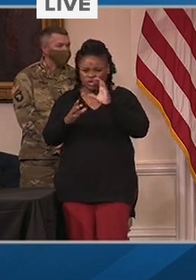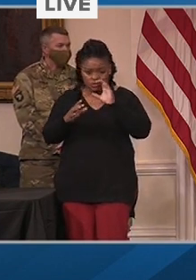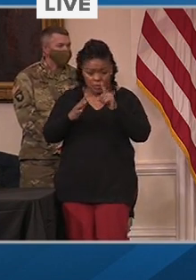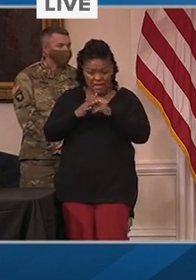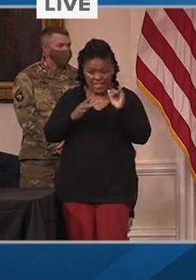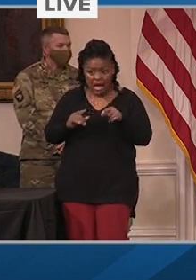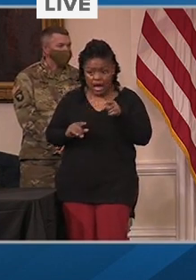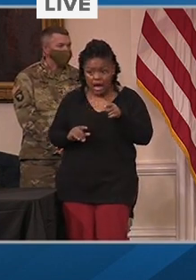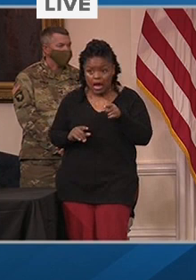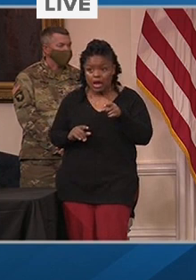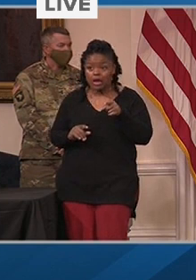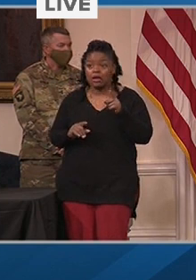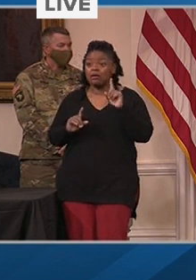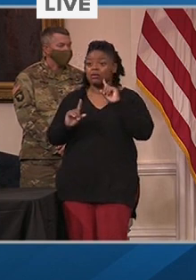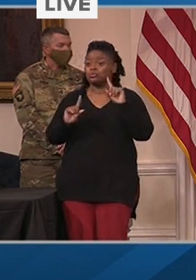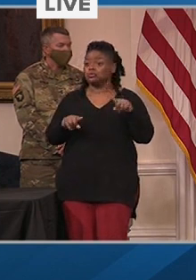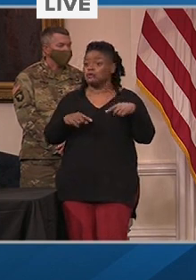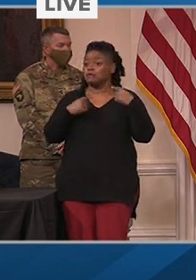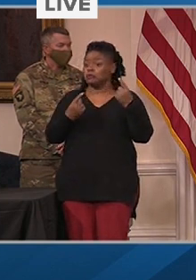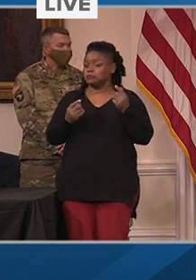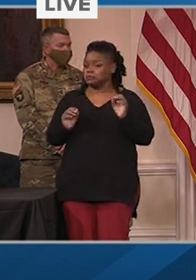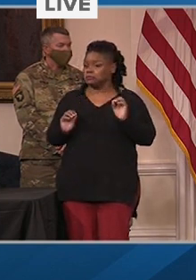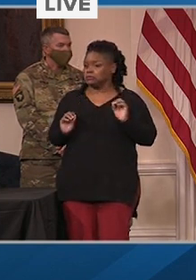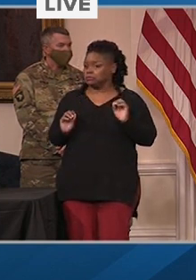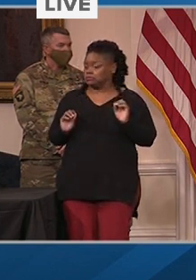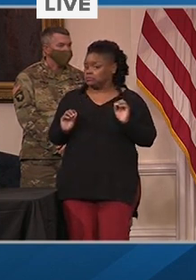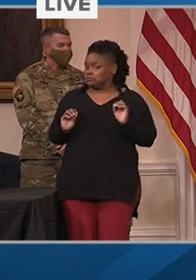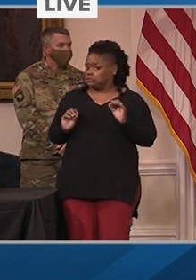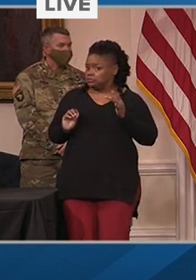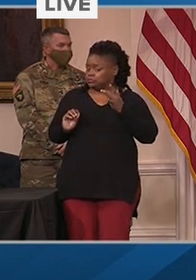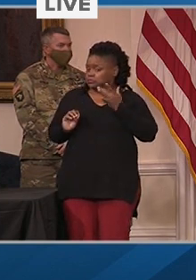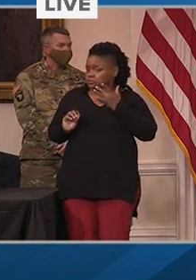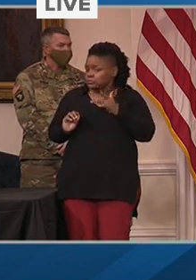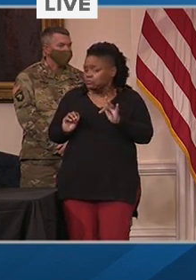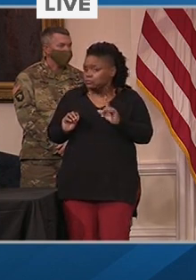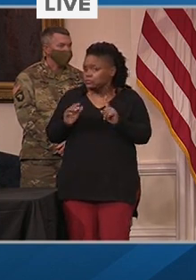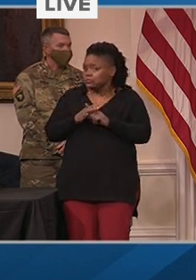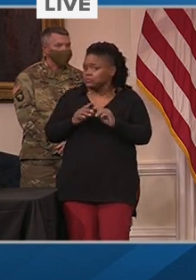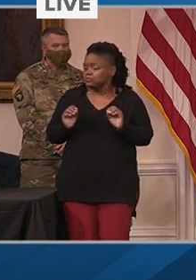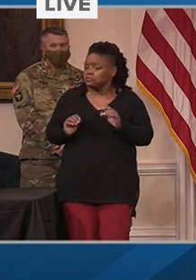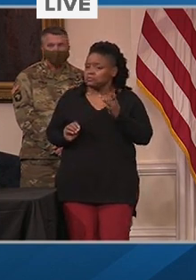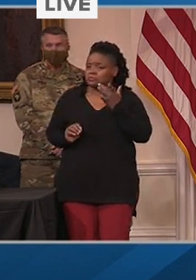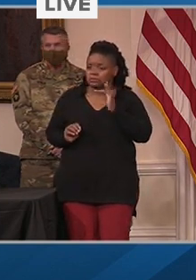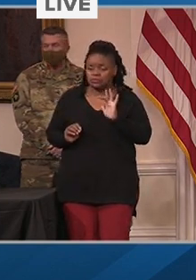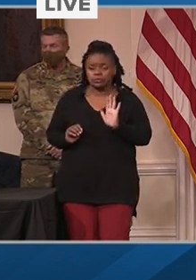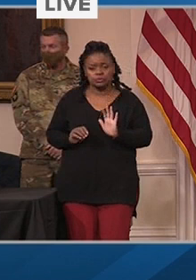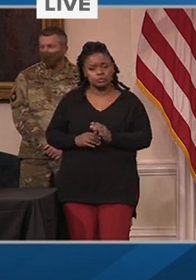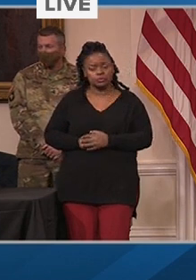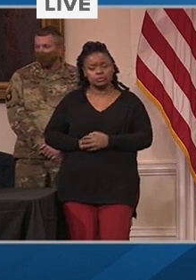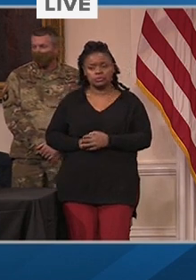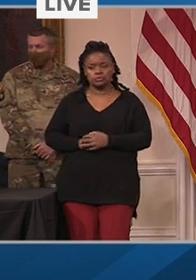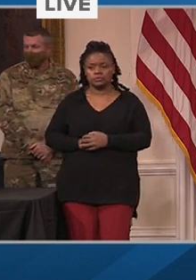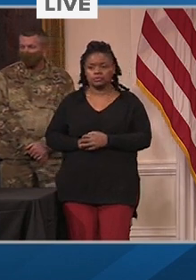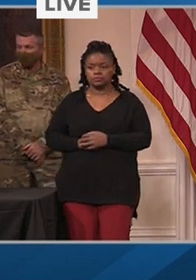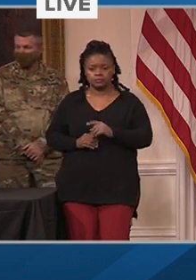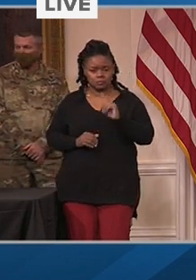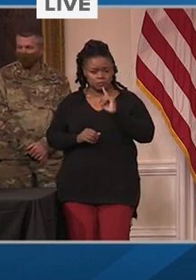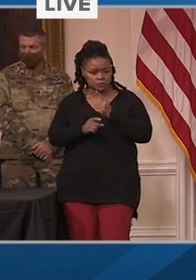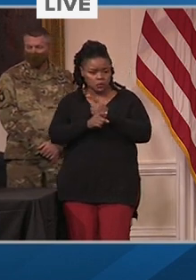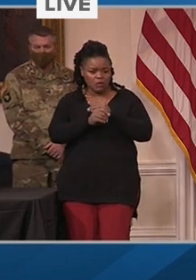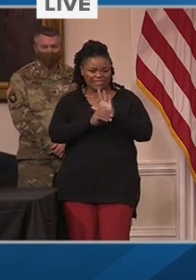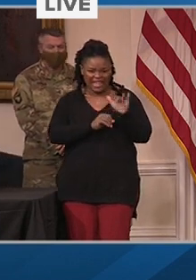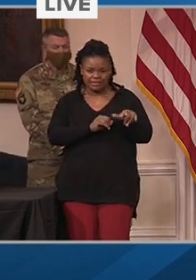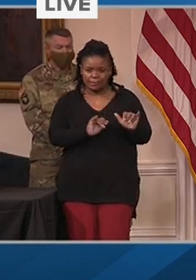And luckily we have not yet detected a case connected to it yet here in Maryland.